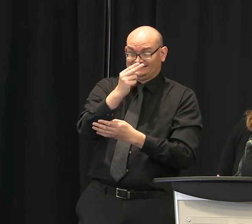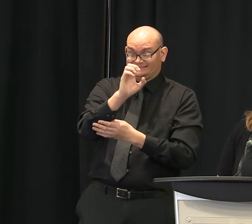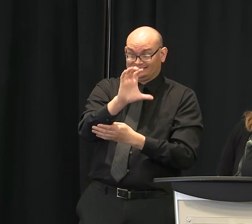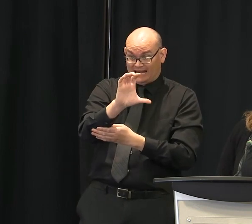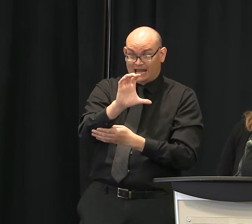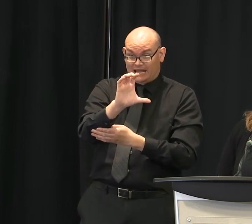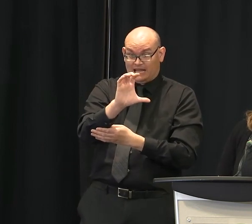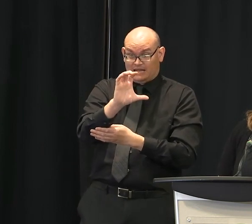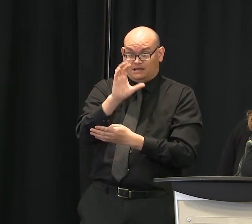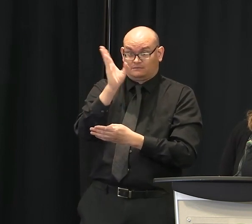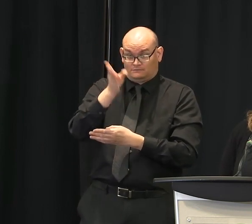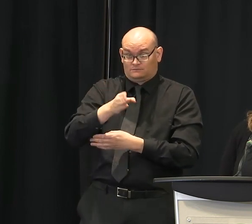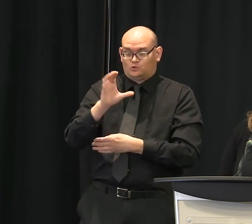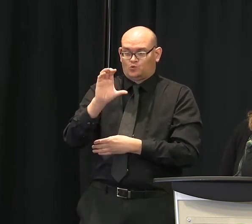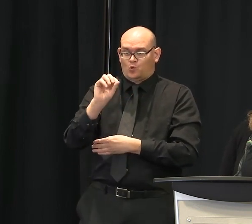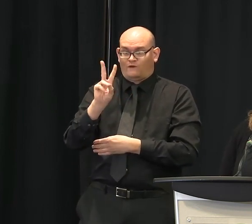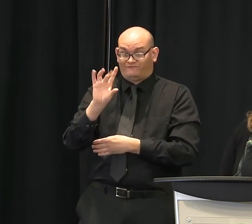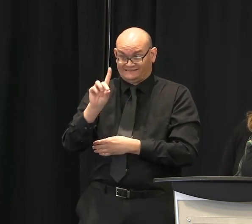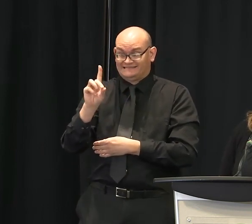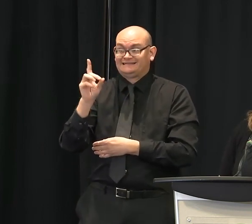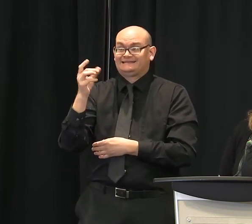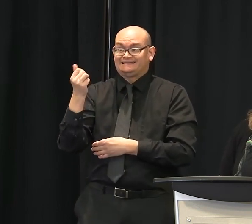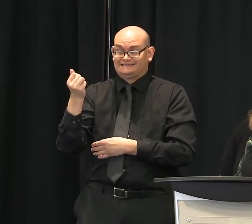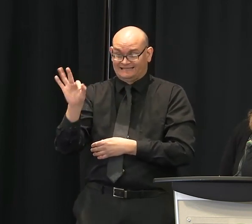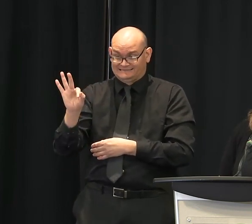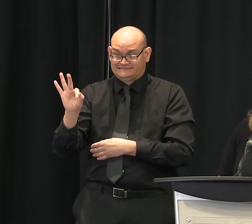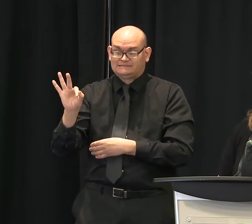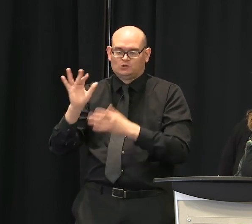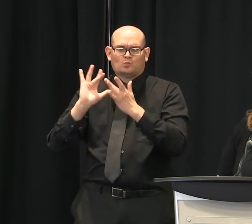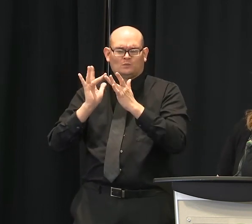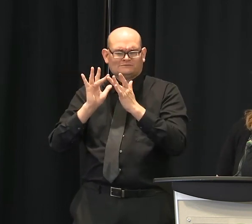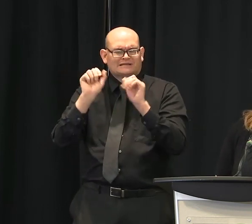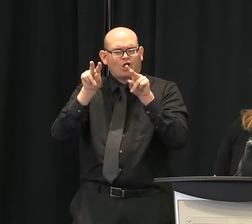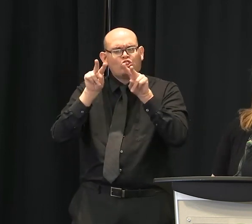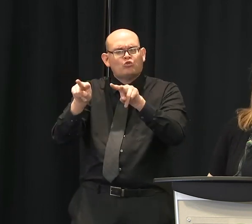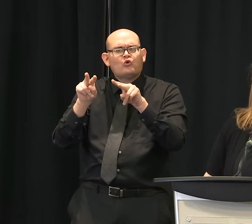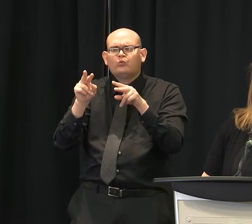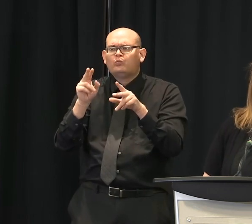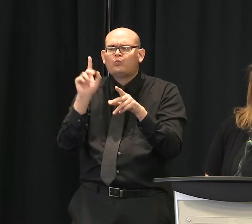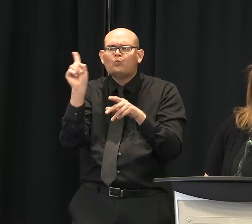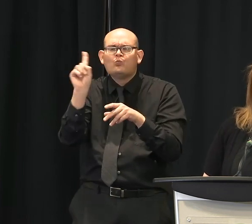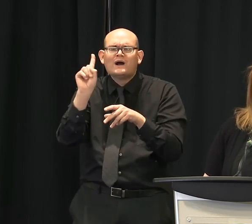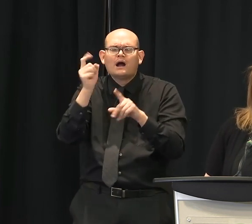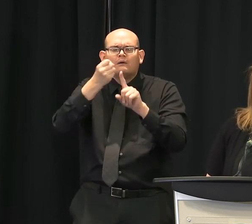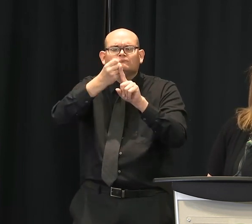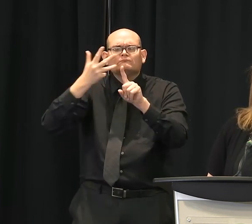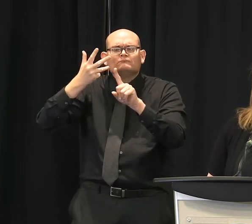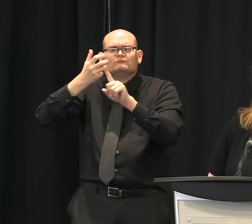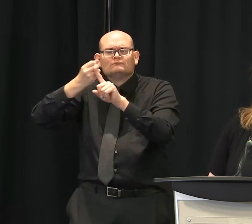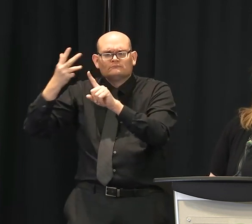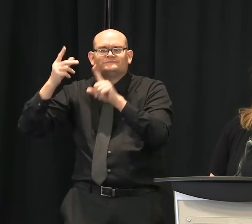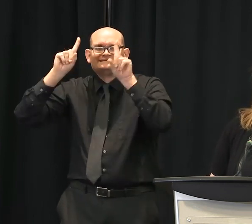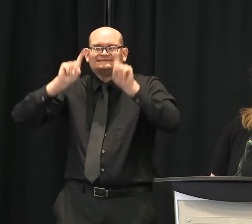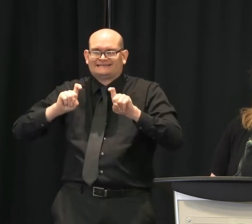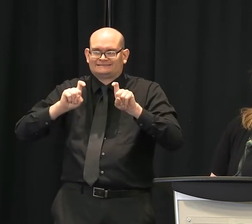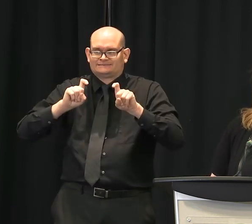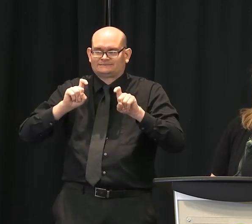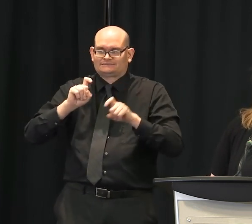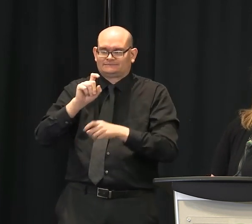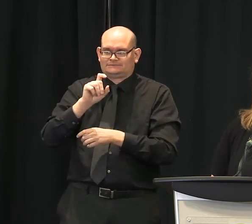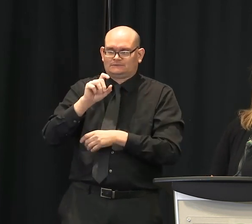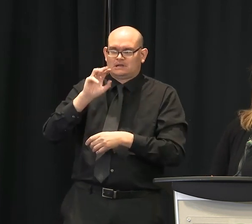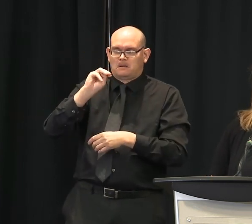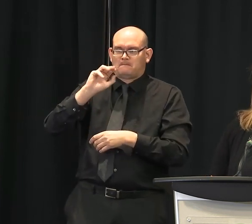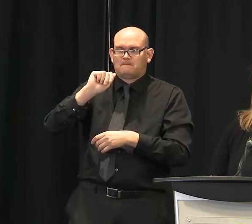will take you and you can look by county at what's available and see them on a map. And additionally, as I was walking out to come here, our contact tracing